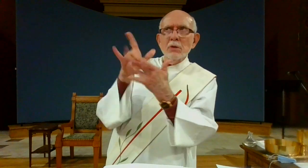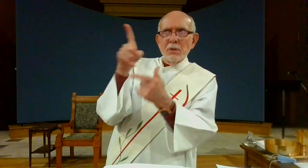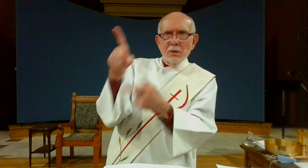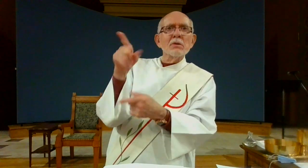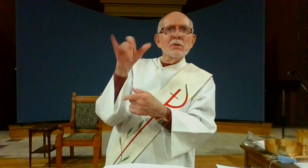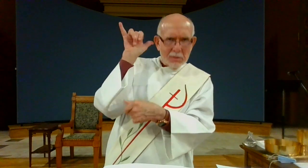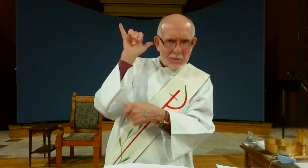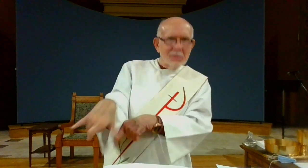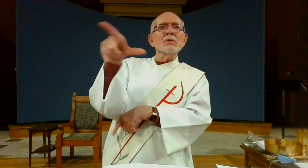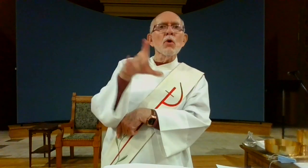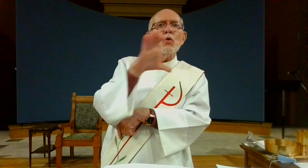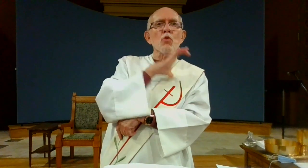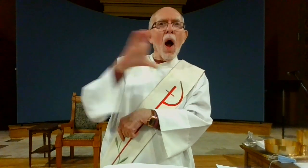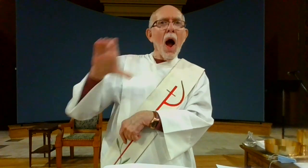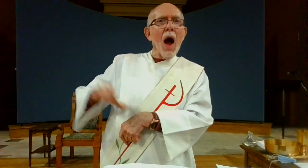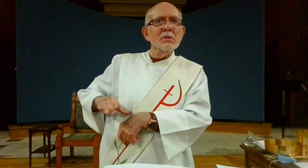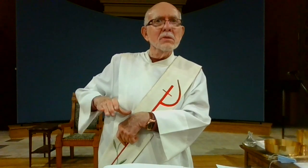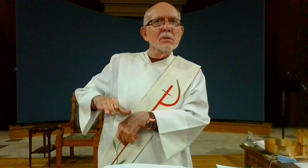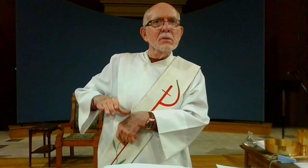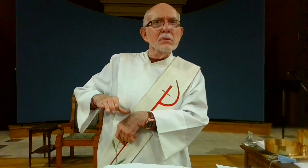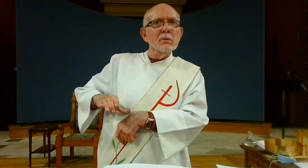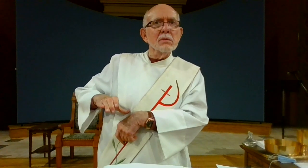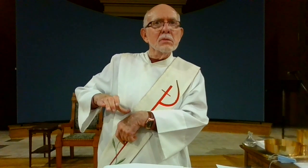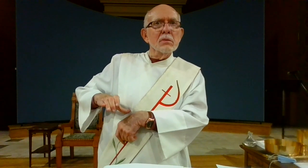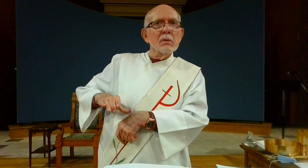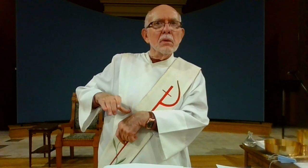saw Jesus and realized he was the Christ